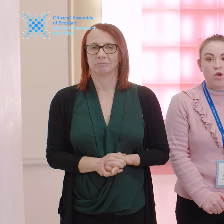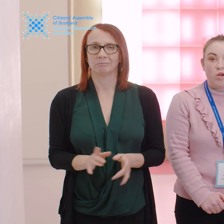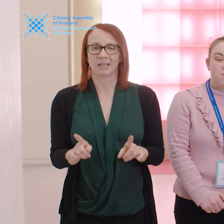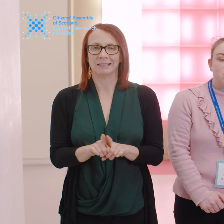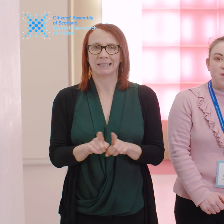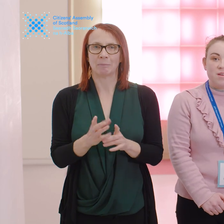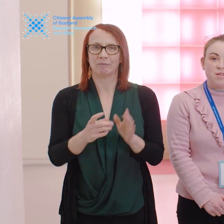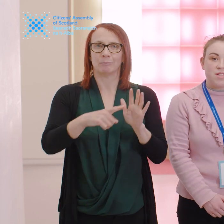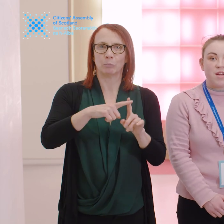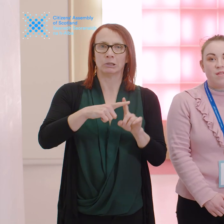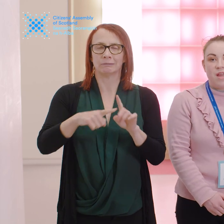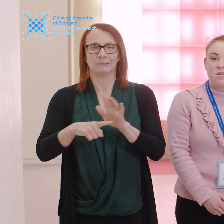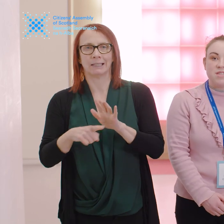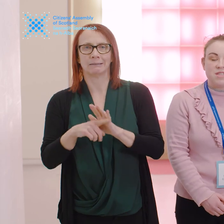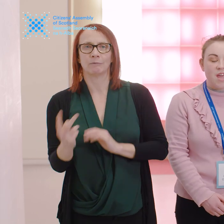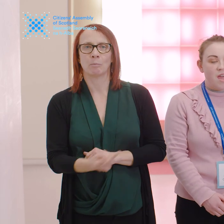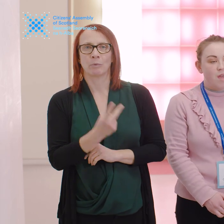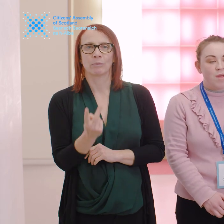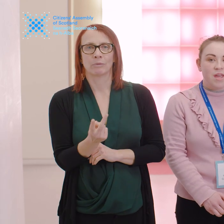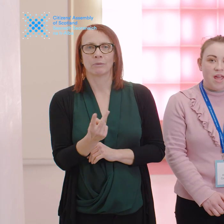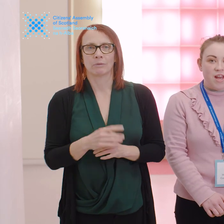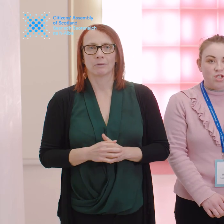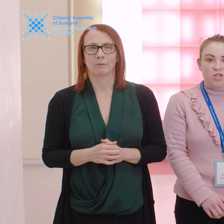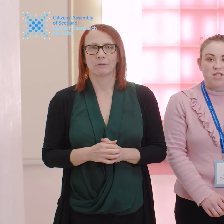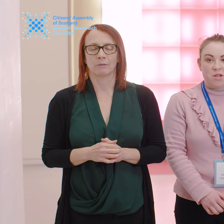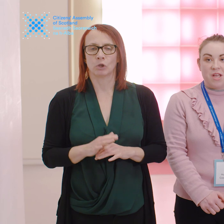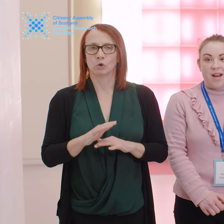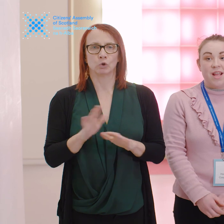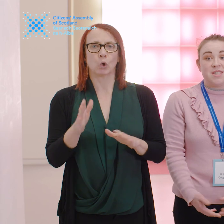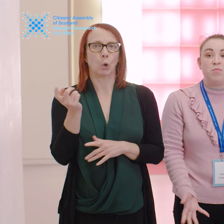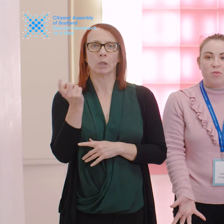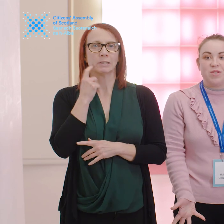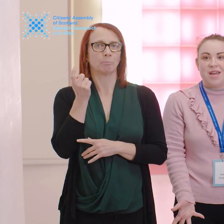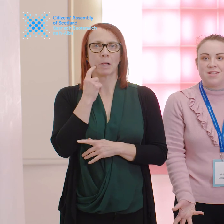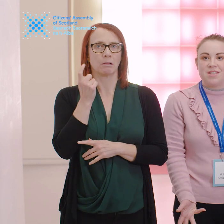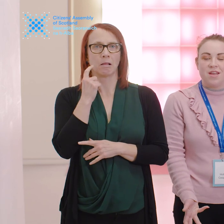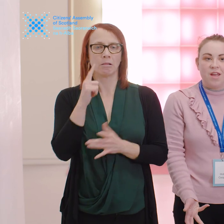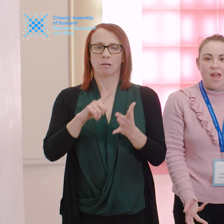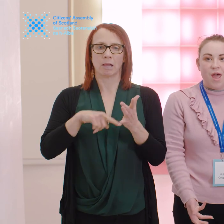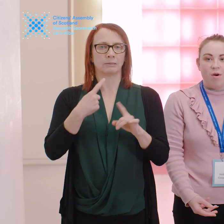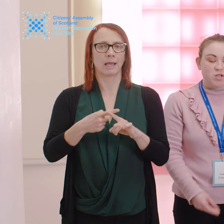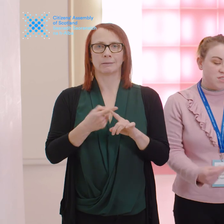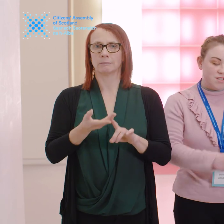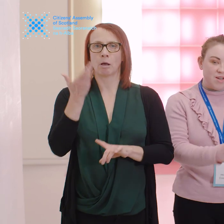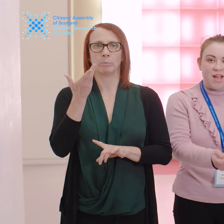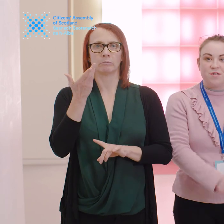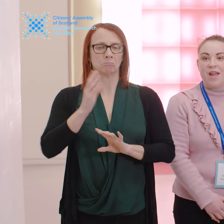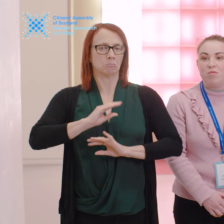pros and cons about doing certain things and it's not just kind of like a simple process of just right that's fine